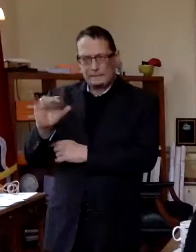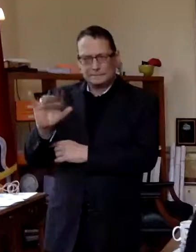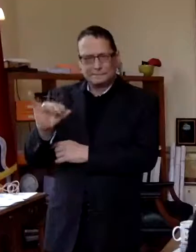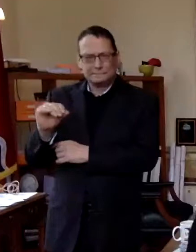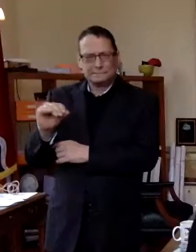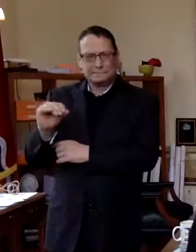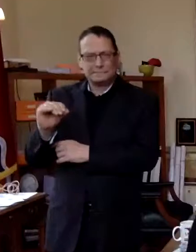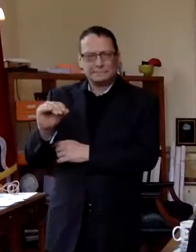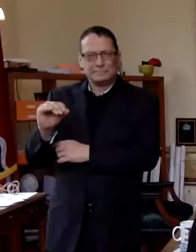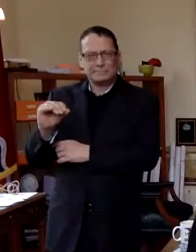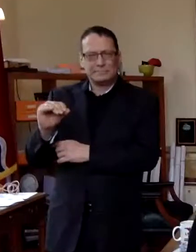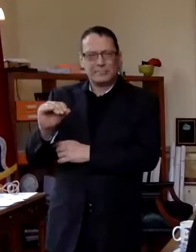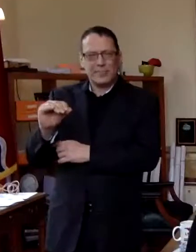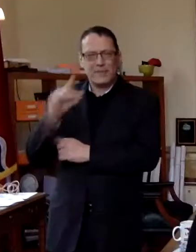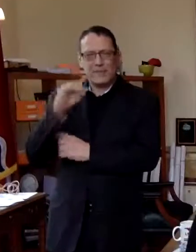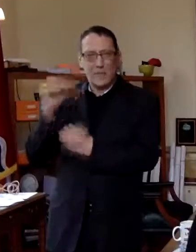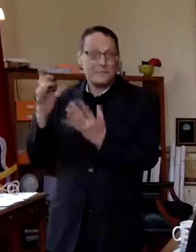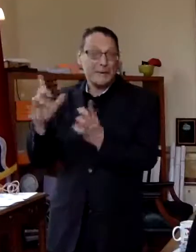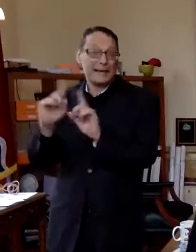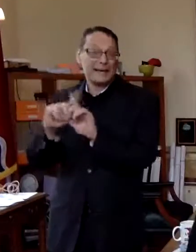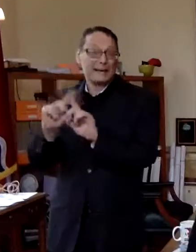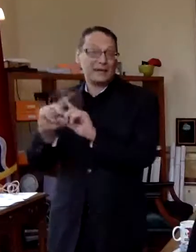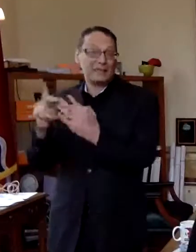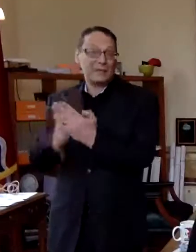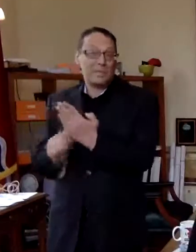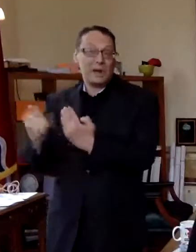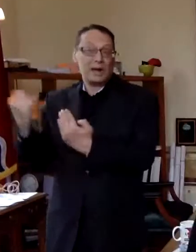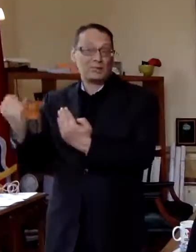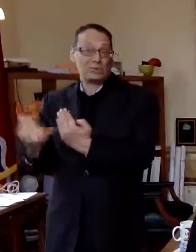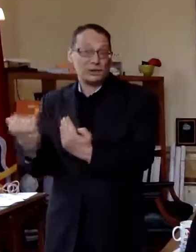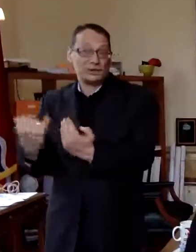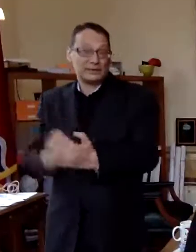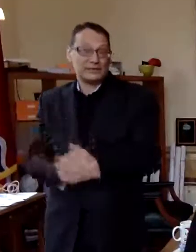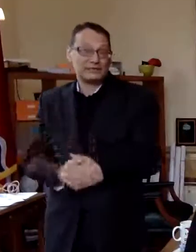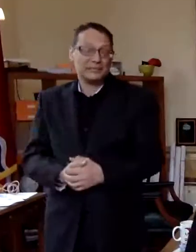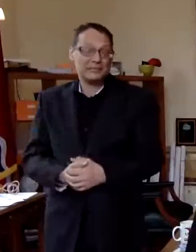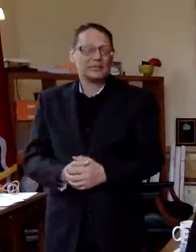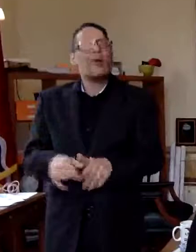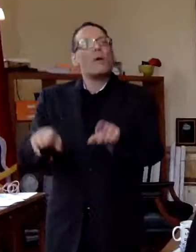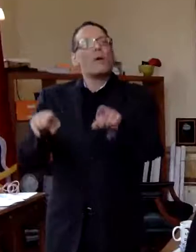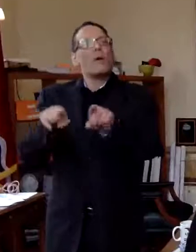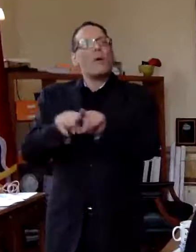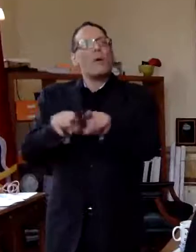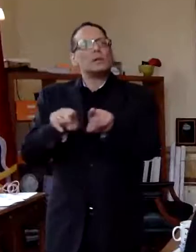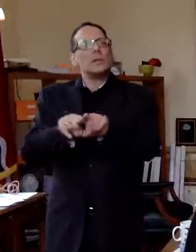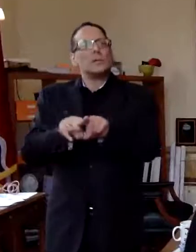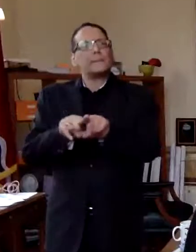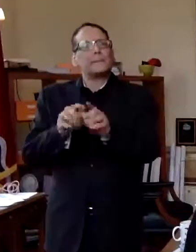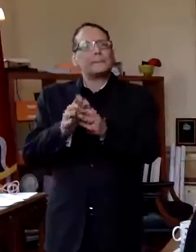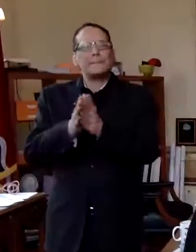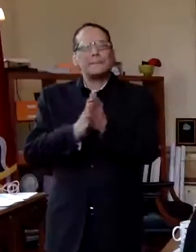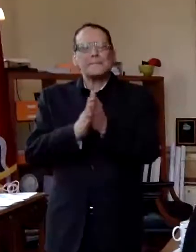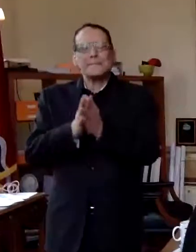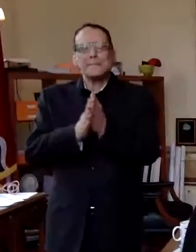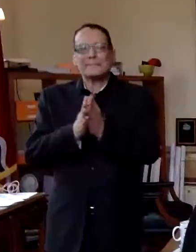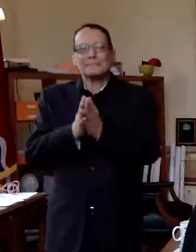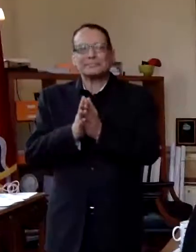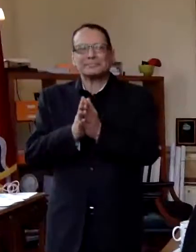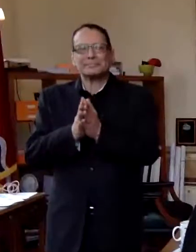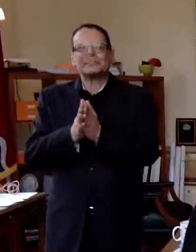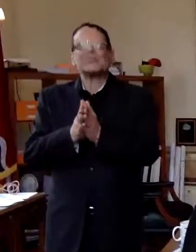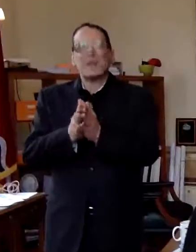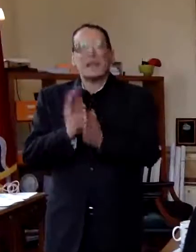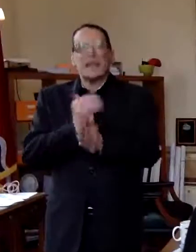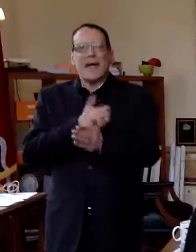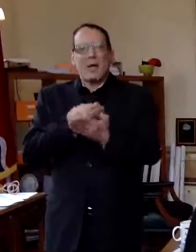uh for for many of the projects that that were going to be spent we've also maybe i this is a big we have